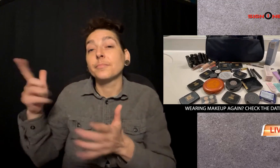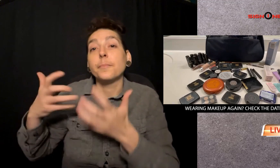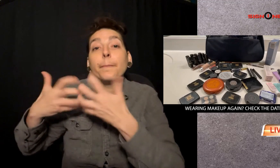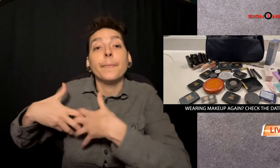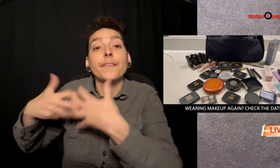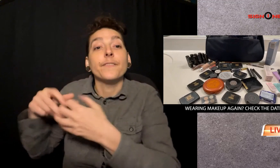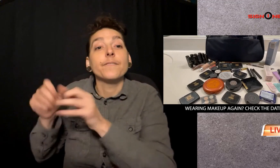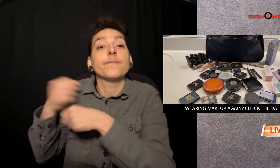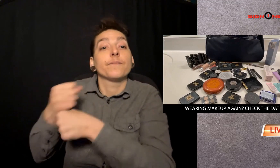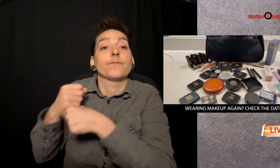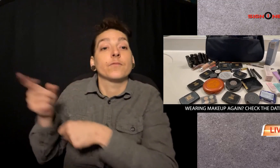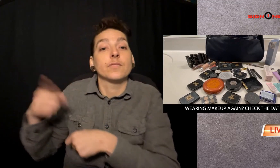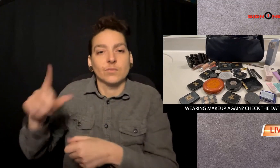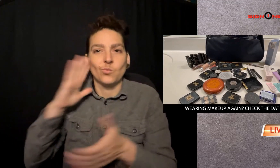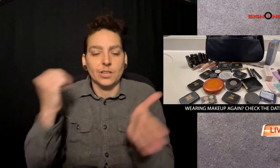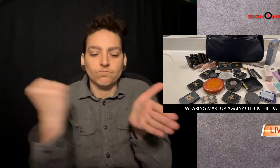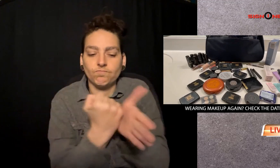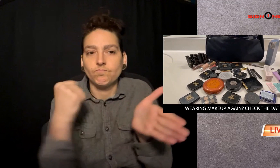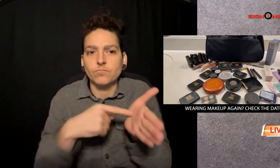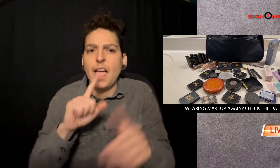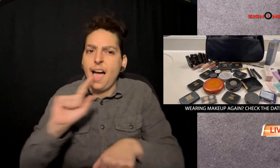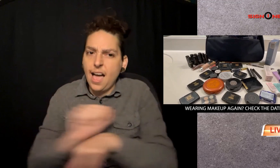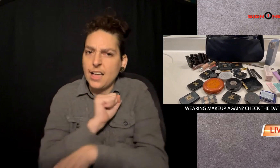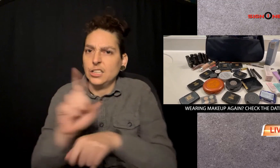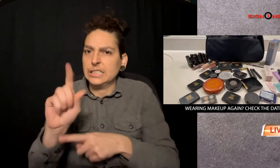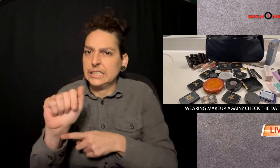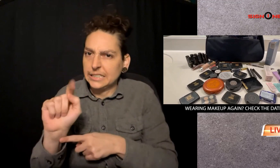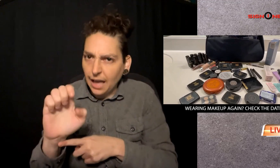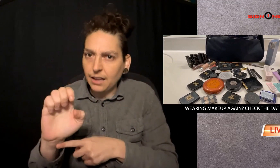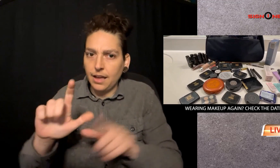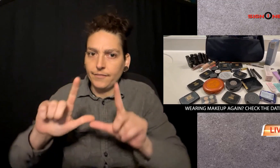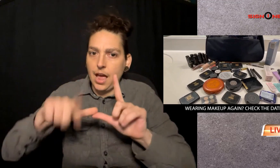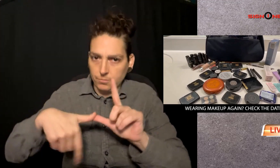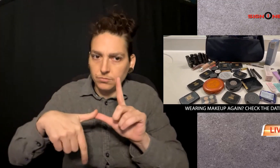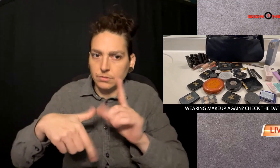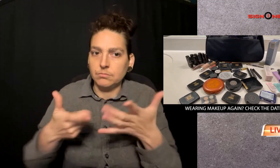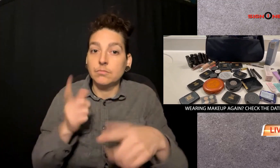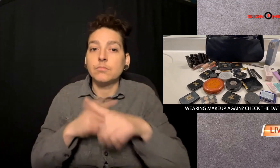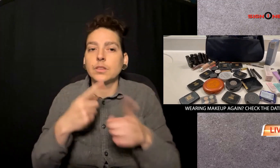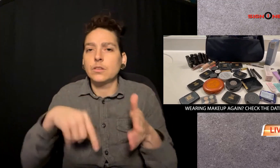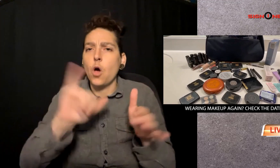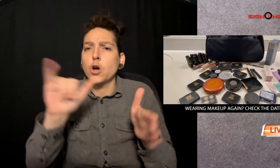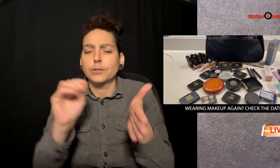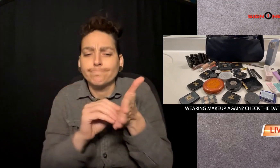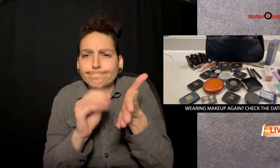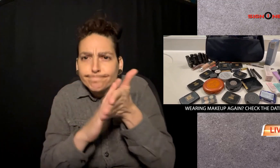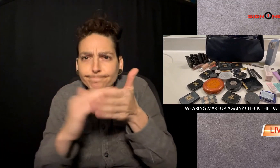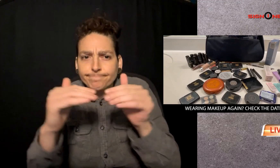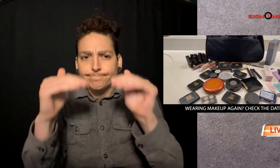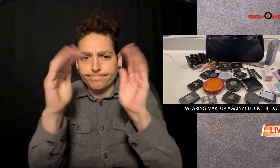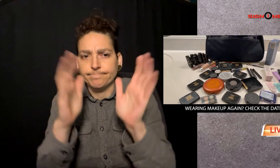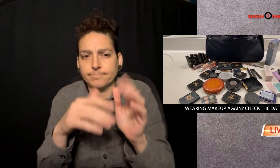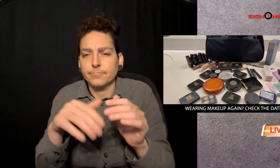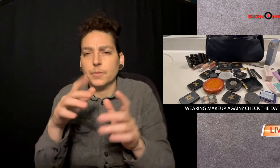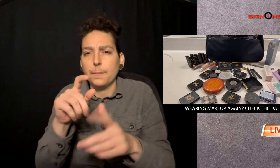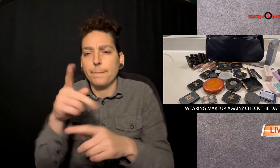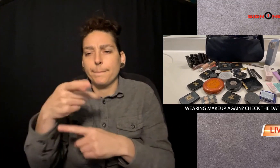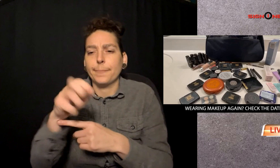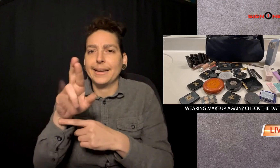Sometimes manufacturers will stamp an actual date of expiration and they may also put on a